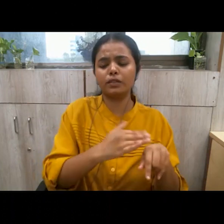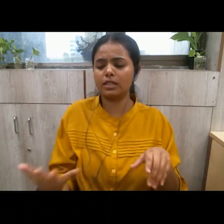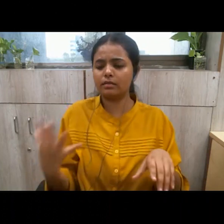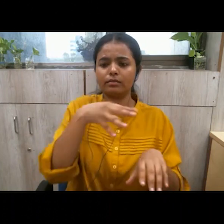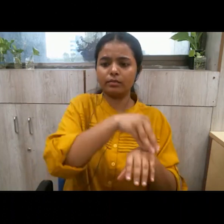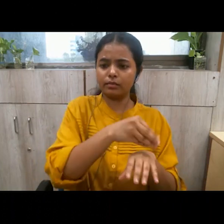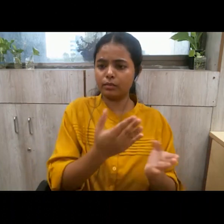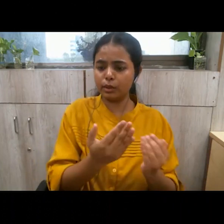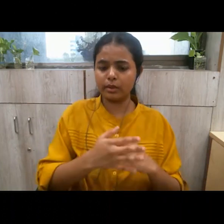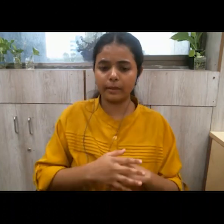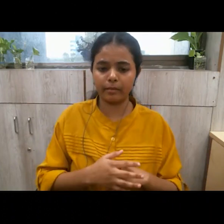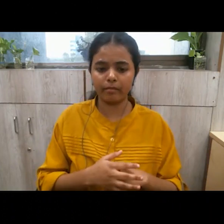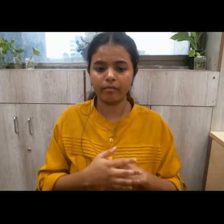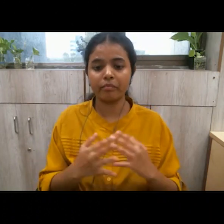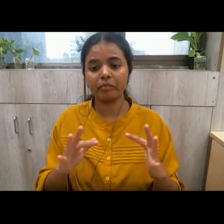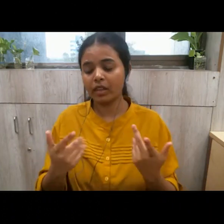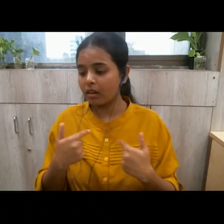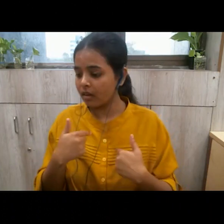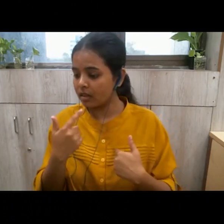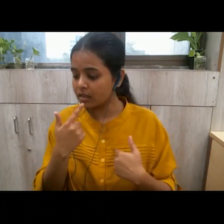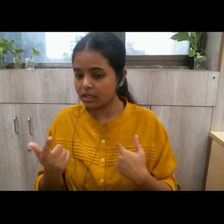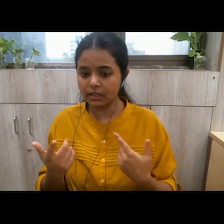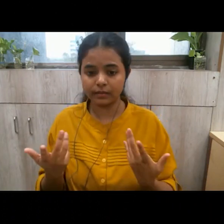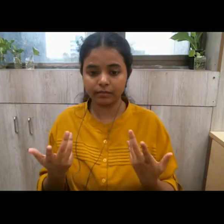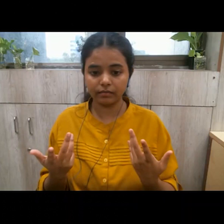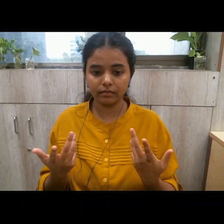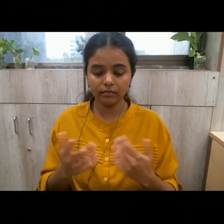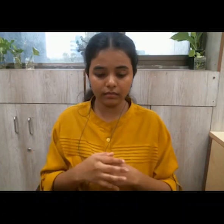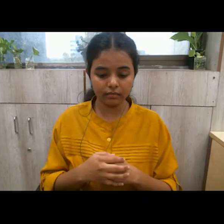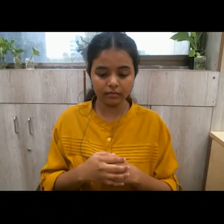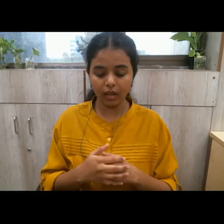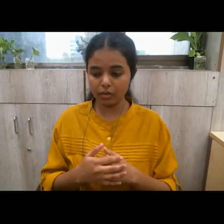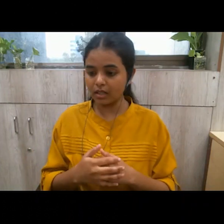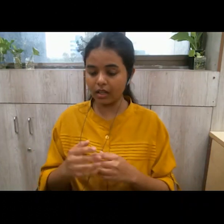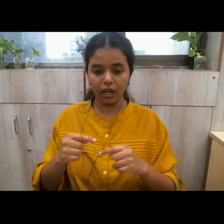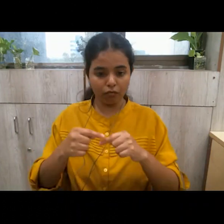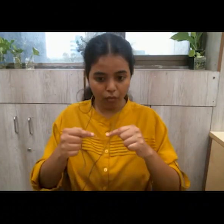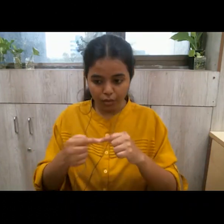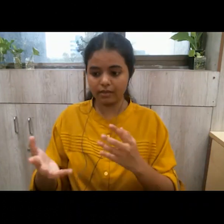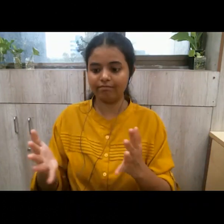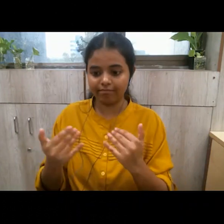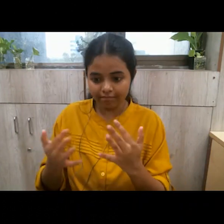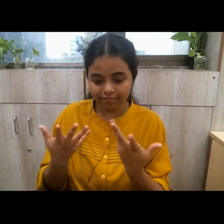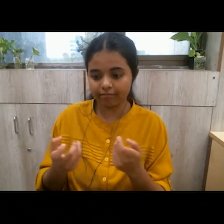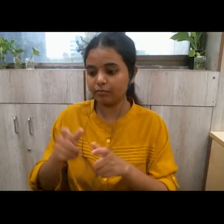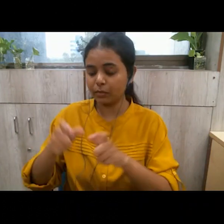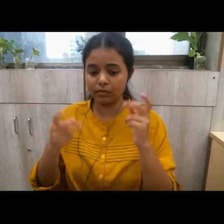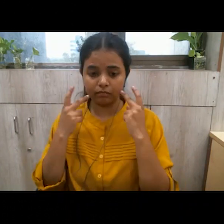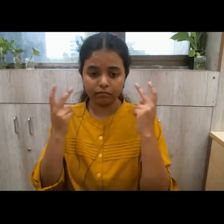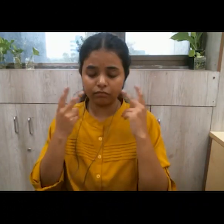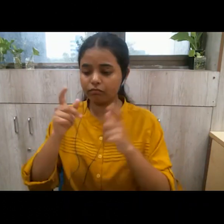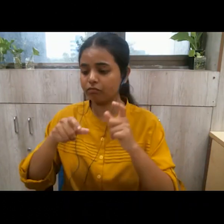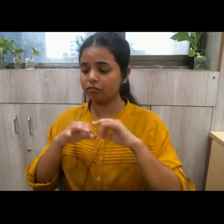cater for or keep consideration for acquiring the votes and popularity of